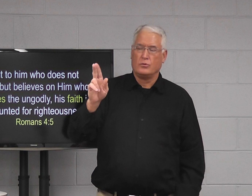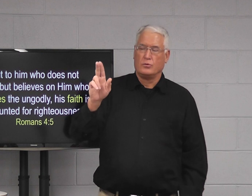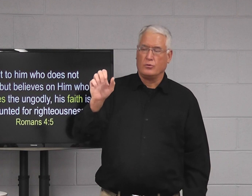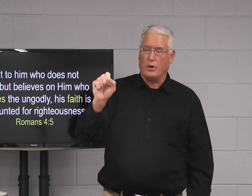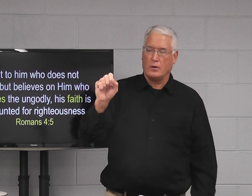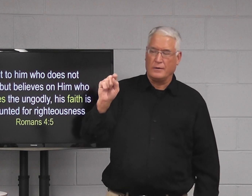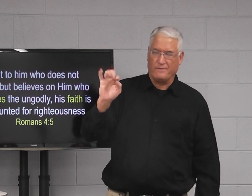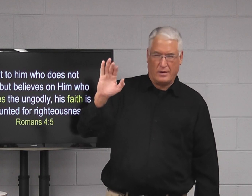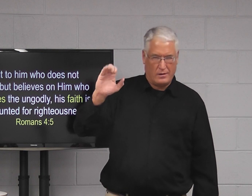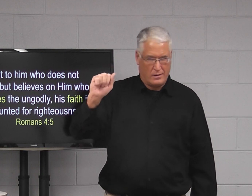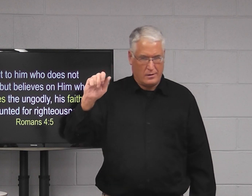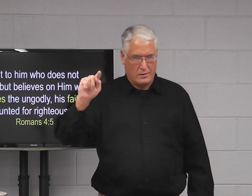of justification.